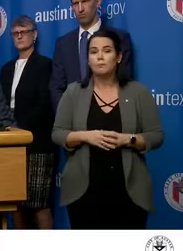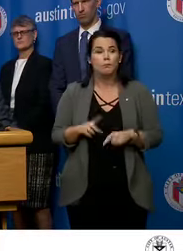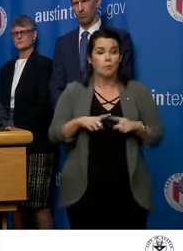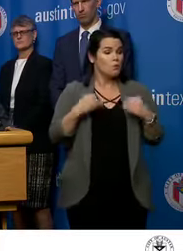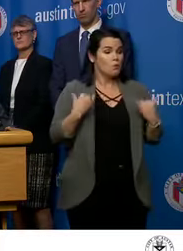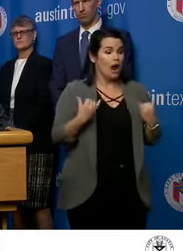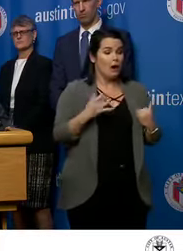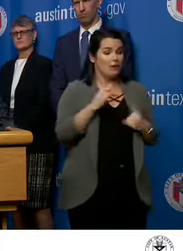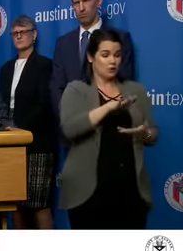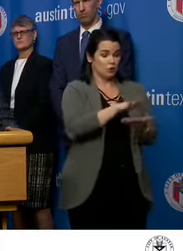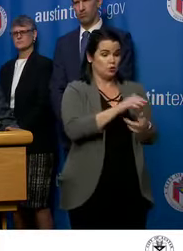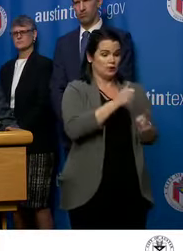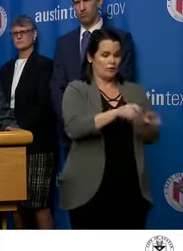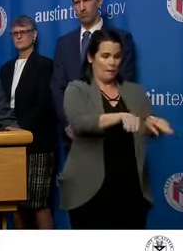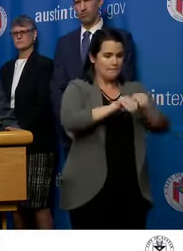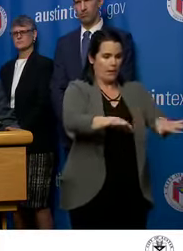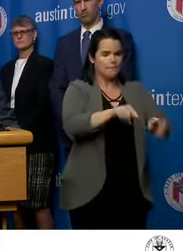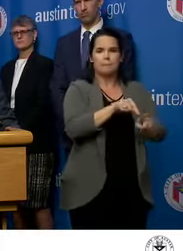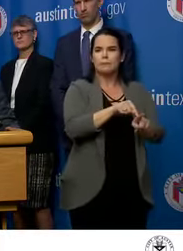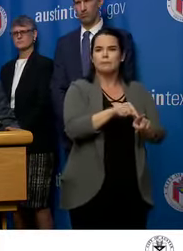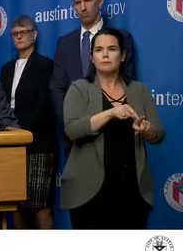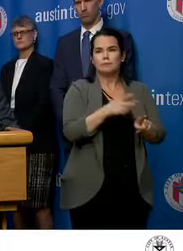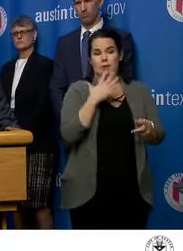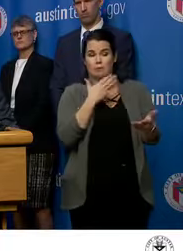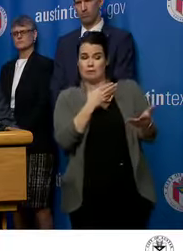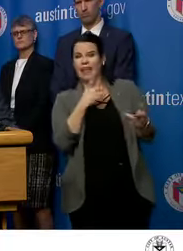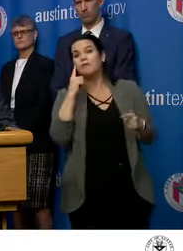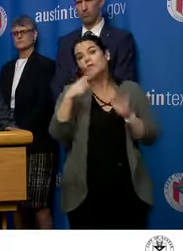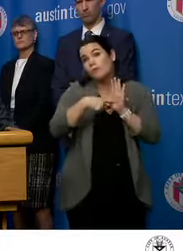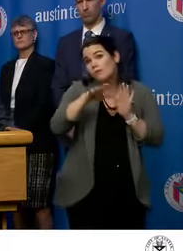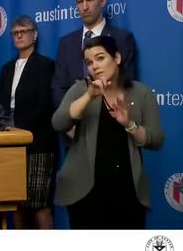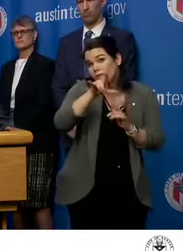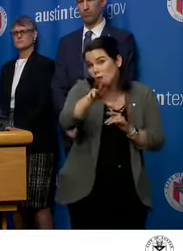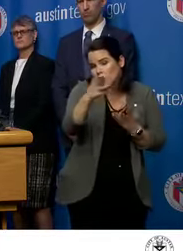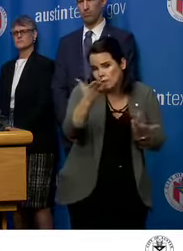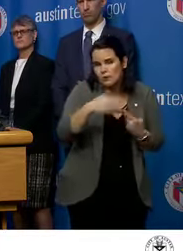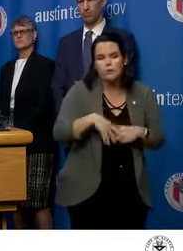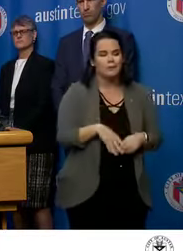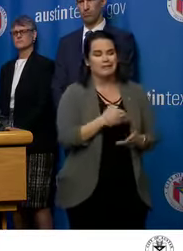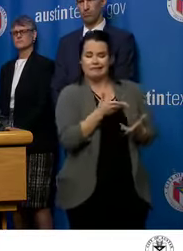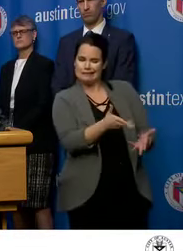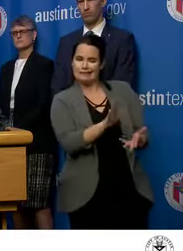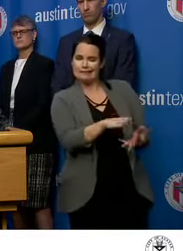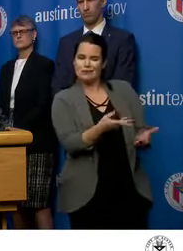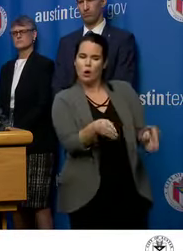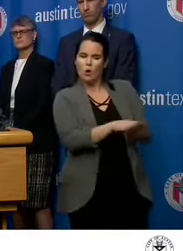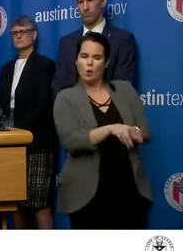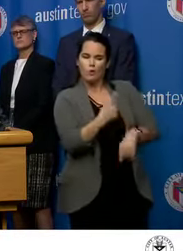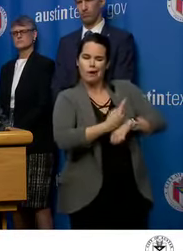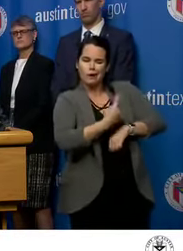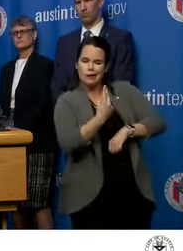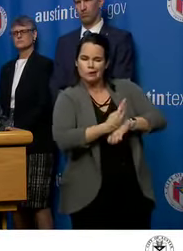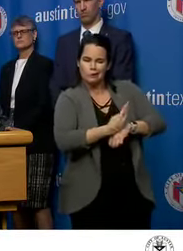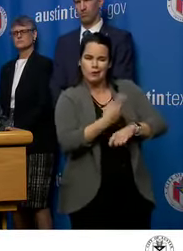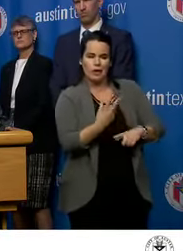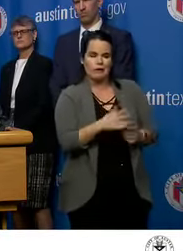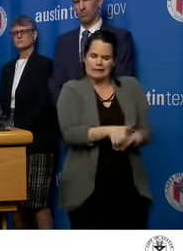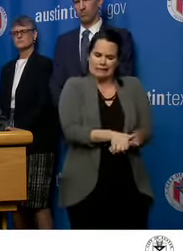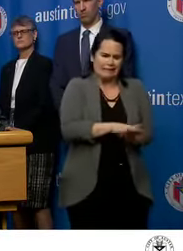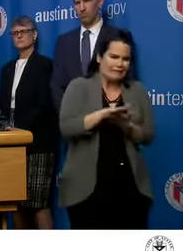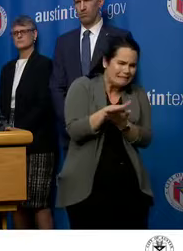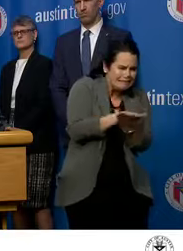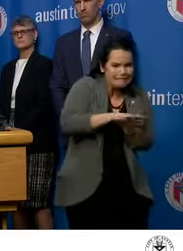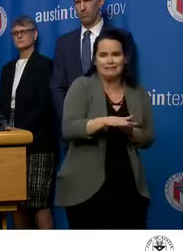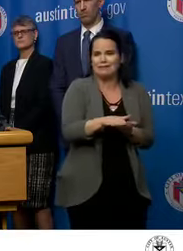outbreak in a school, we may recommend to the school for a flu. We may recommend that they close it down for a day or two, do a deep clean,